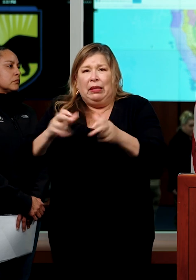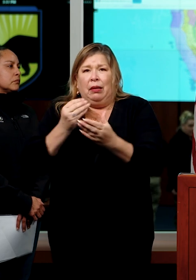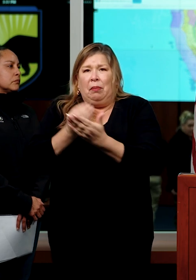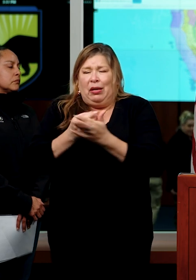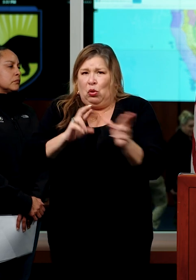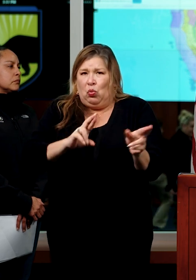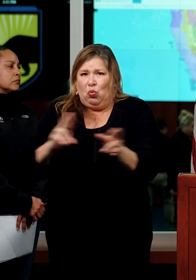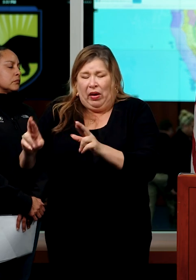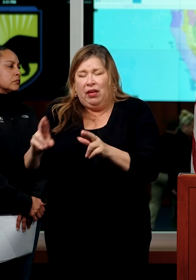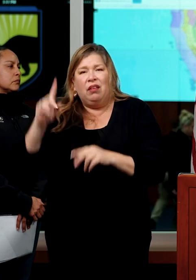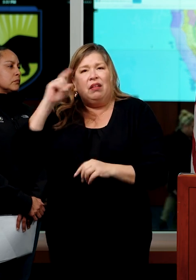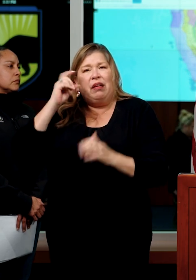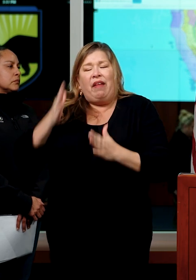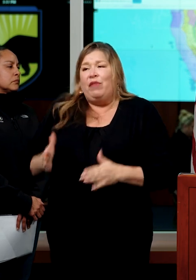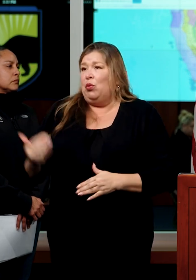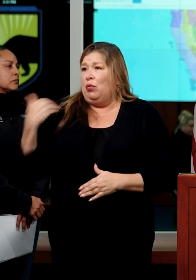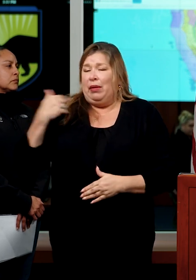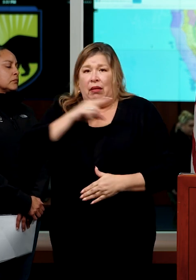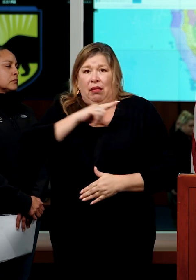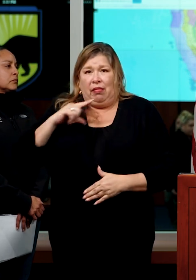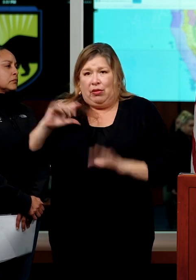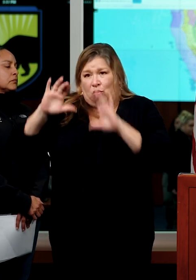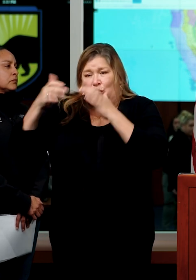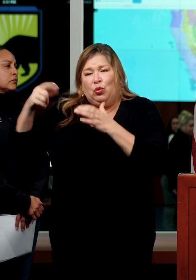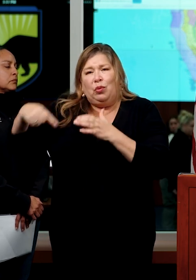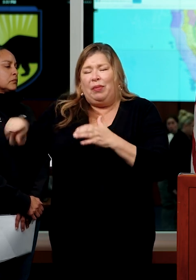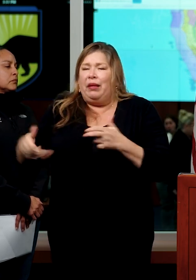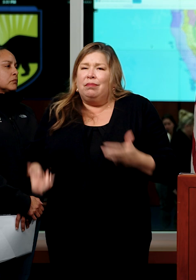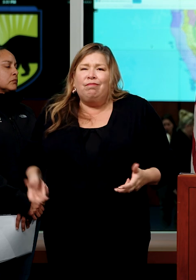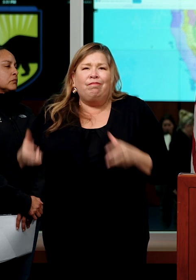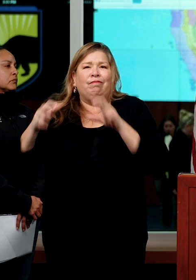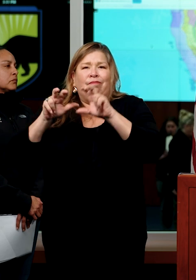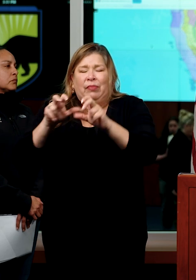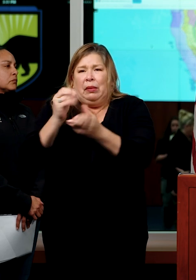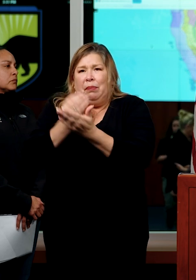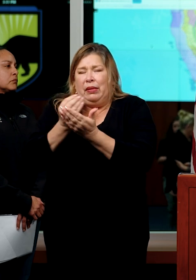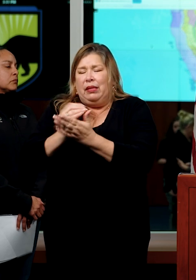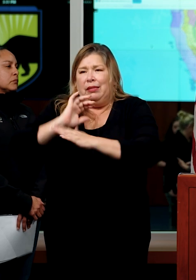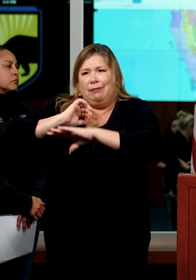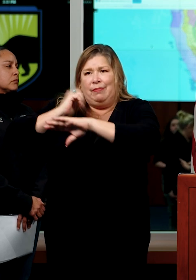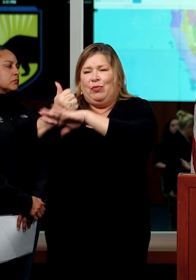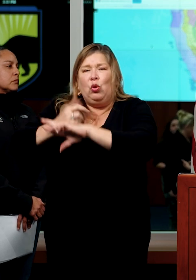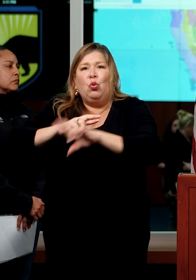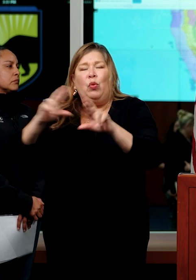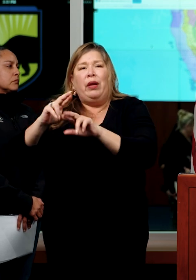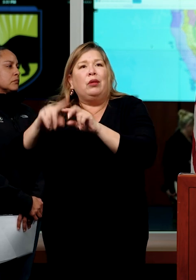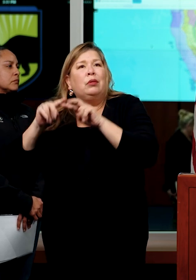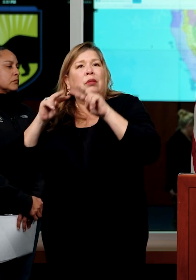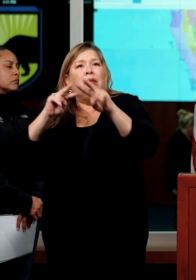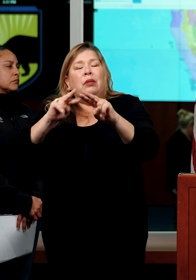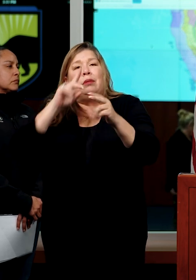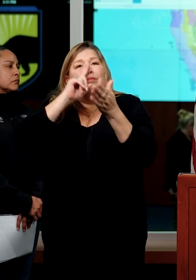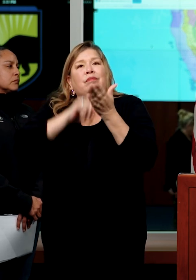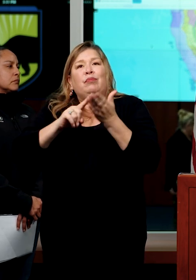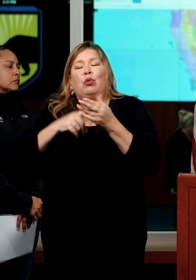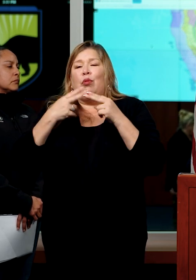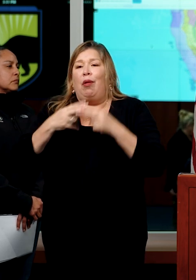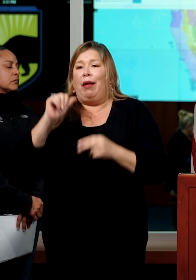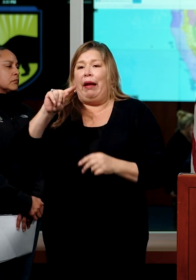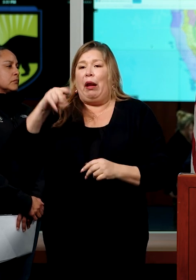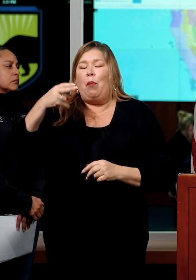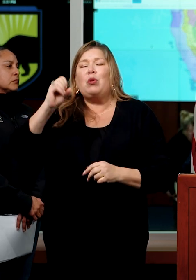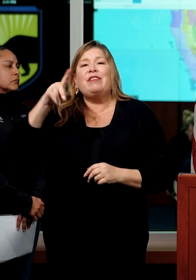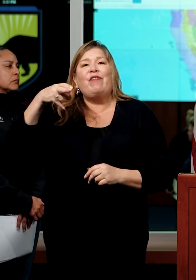The governor, the legislature invested hundreds of millions of dollars in so-called atmospheric river research to better